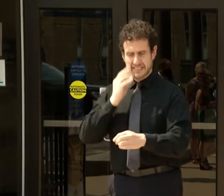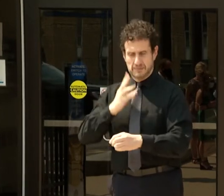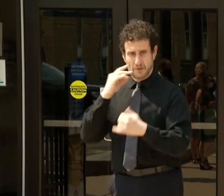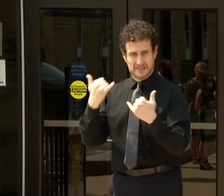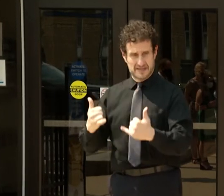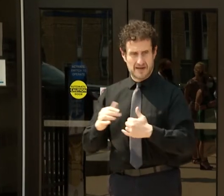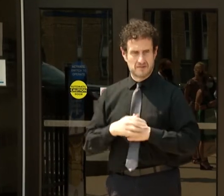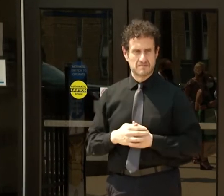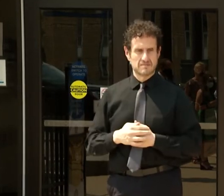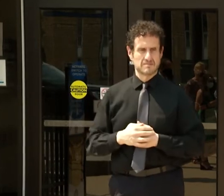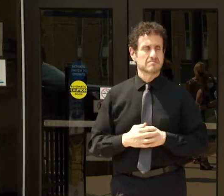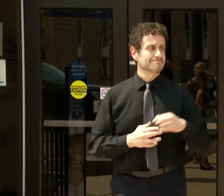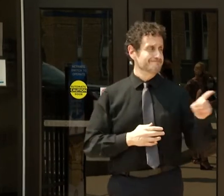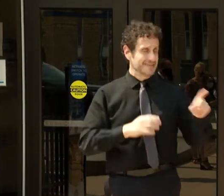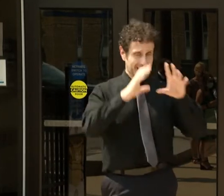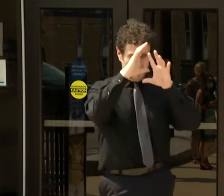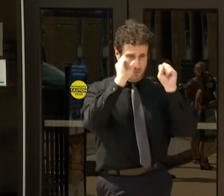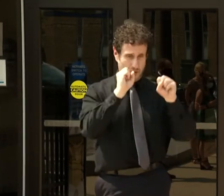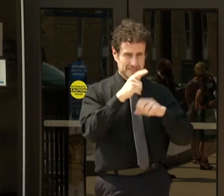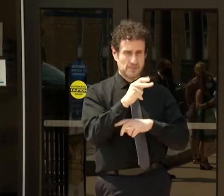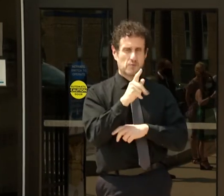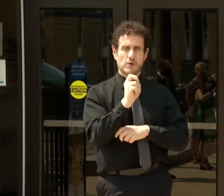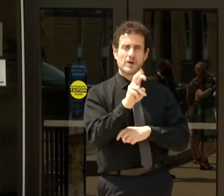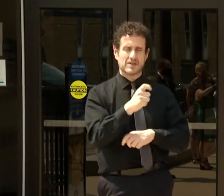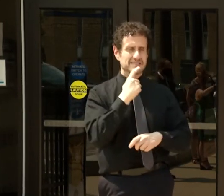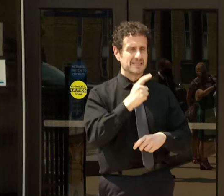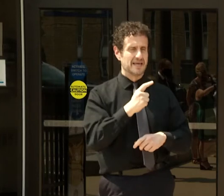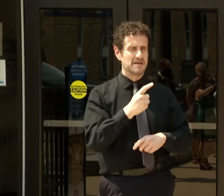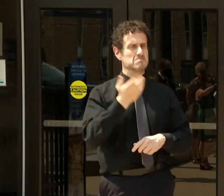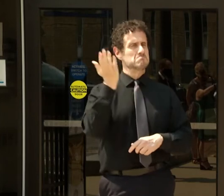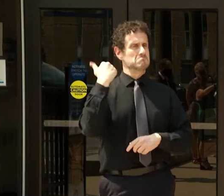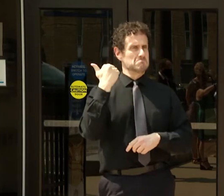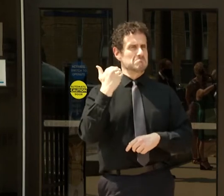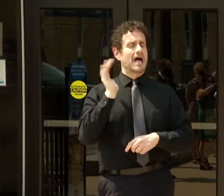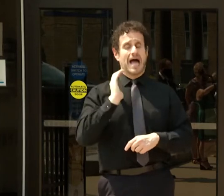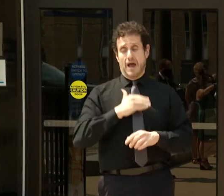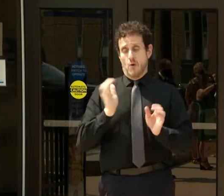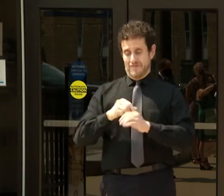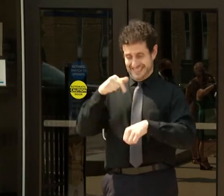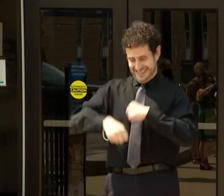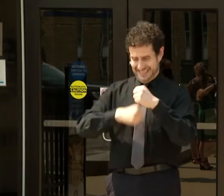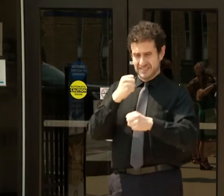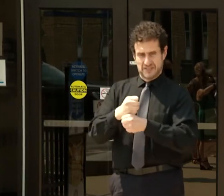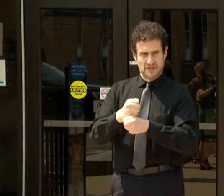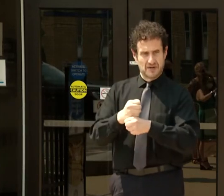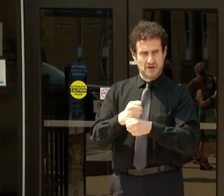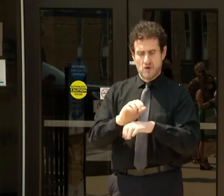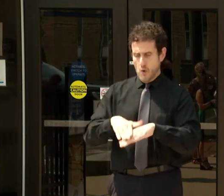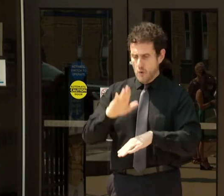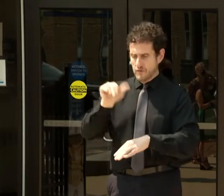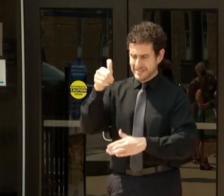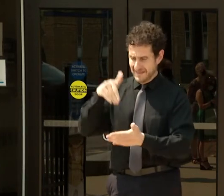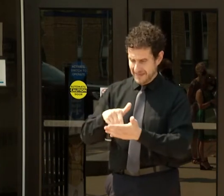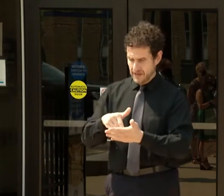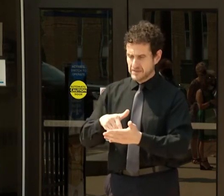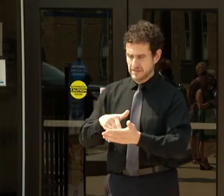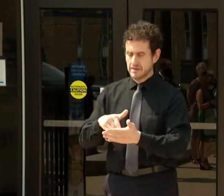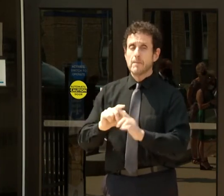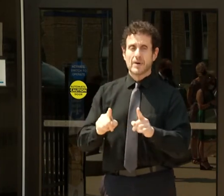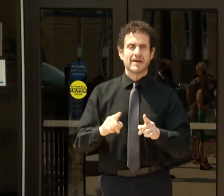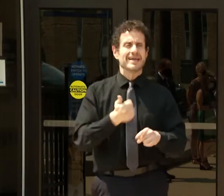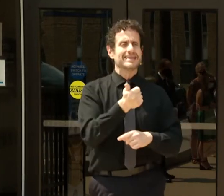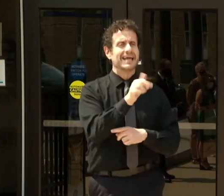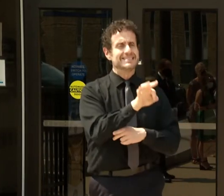As President Preckwinkel told you, our office handled more than 10,000 cases annually between 1977